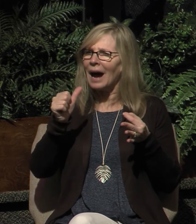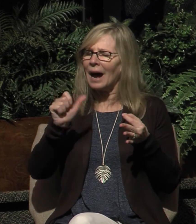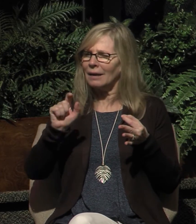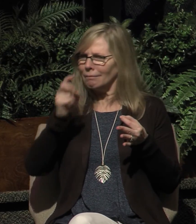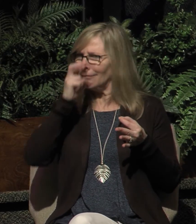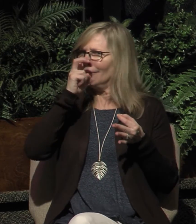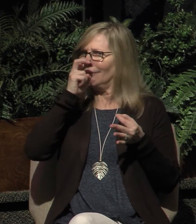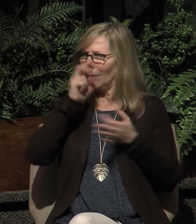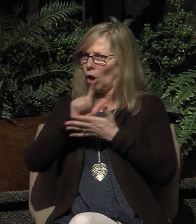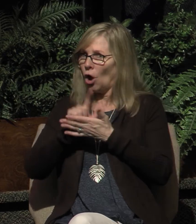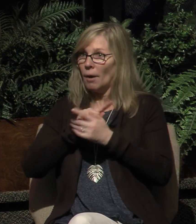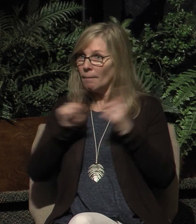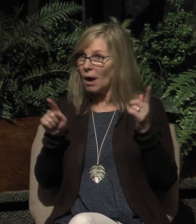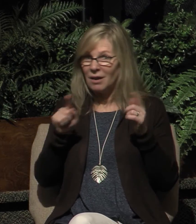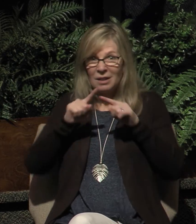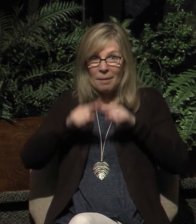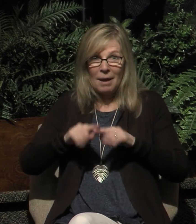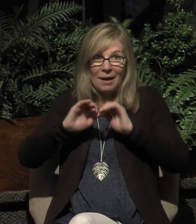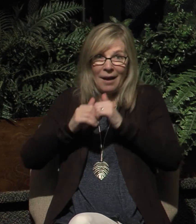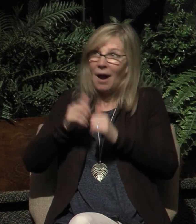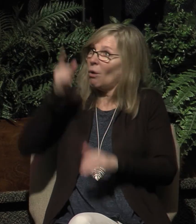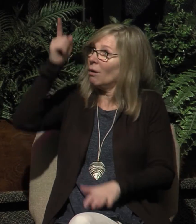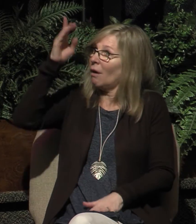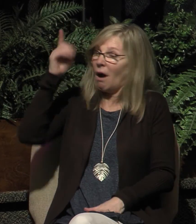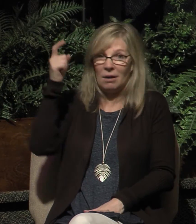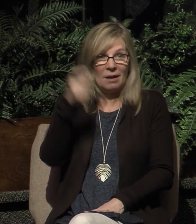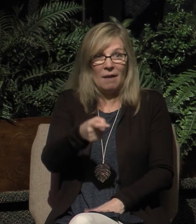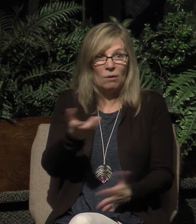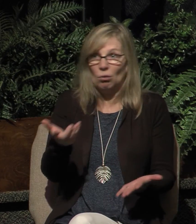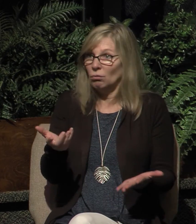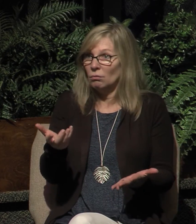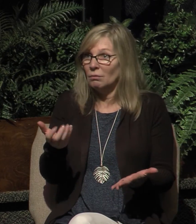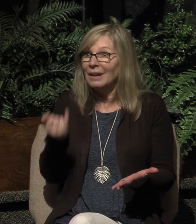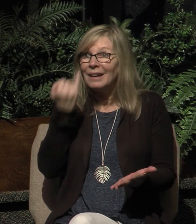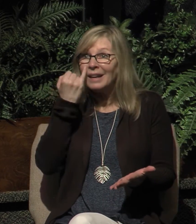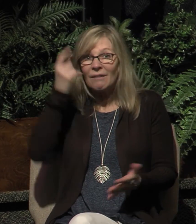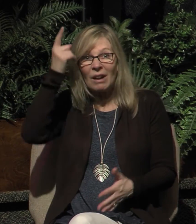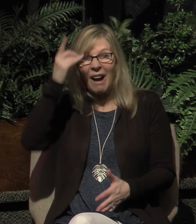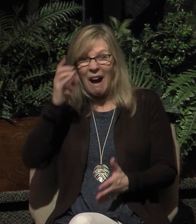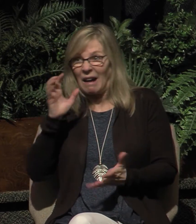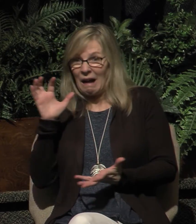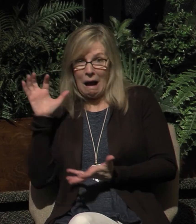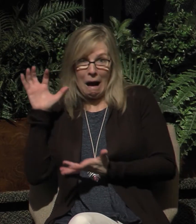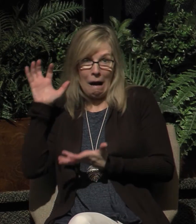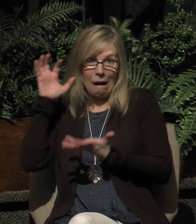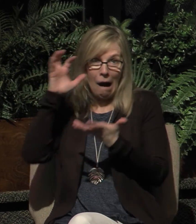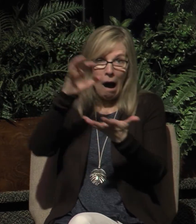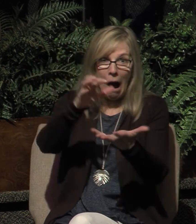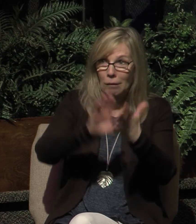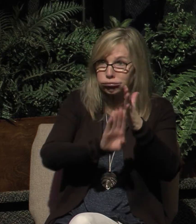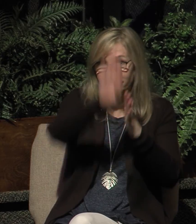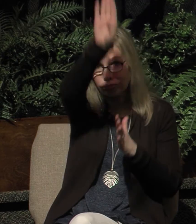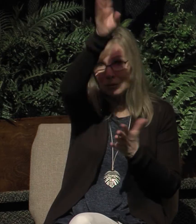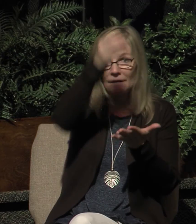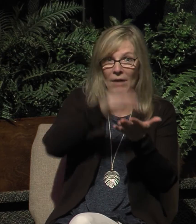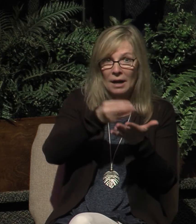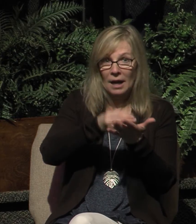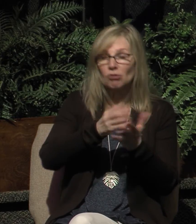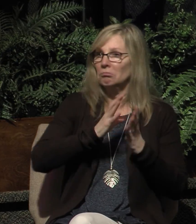but based on how God has prospered them. In other words, the more that the Lord prospers you financially, the more